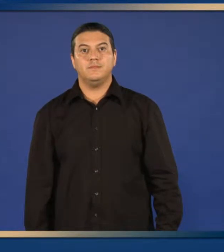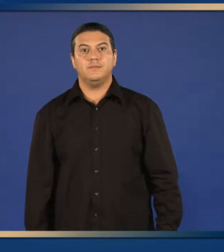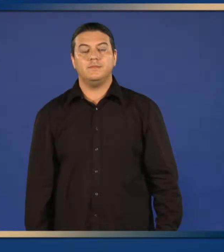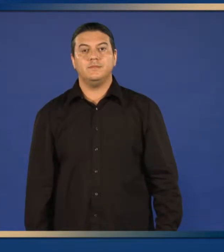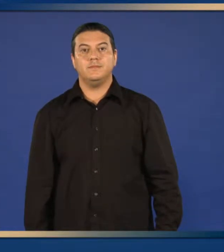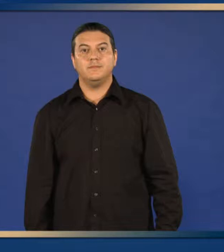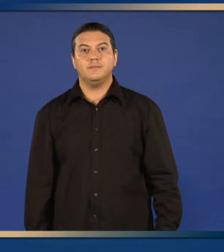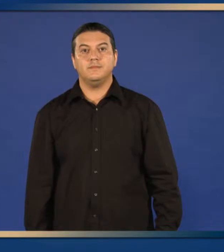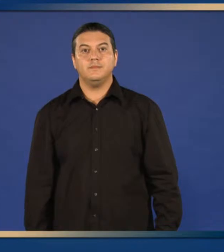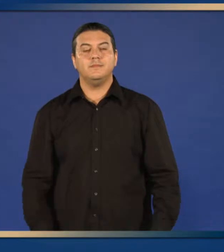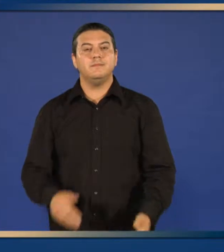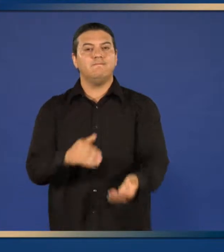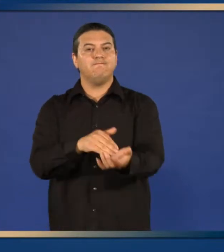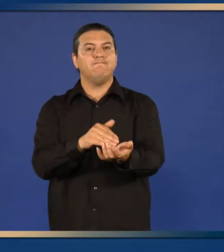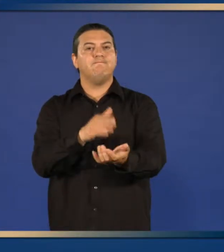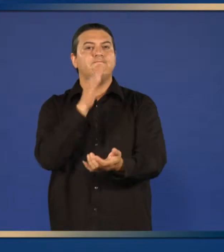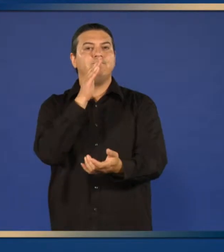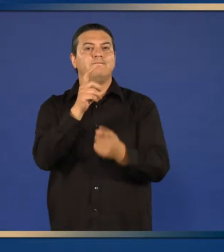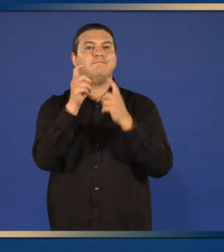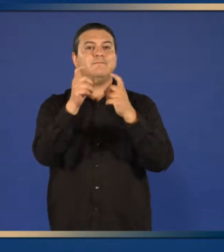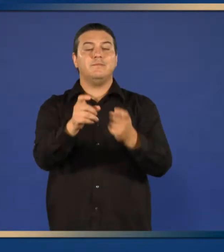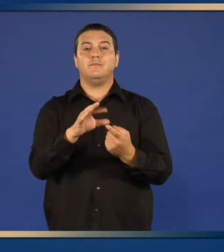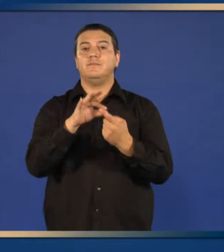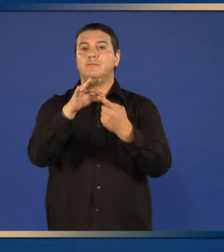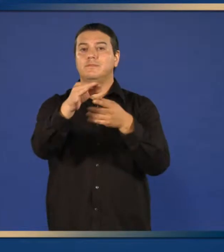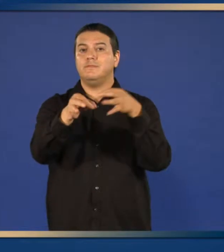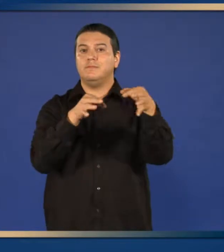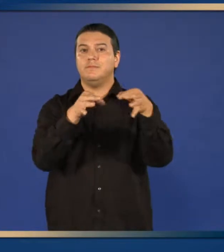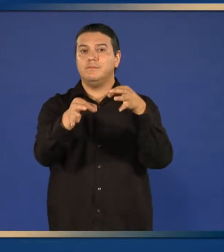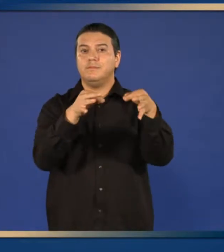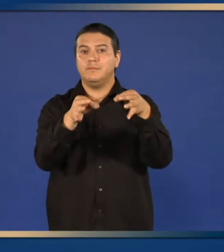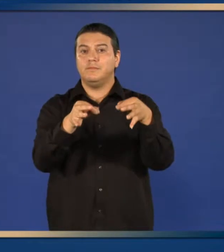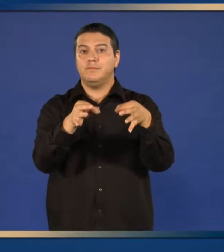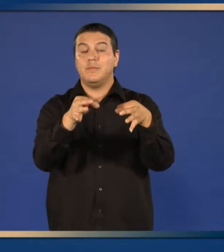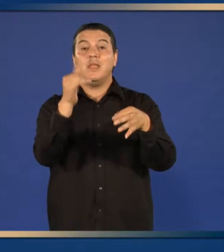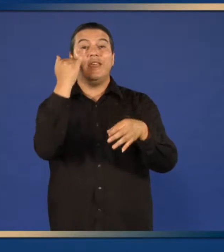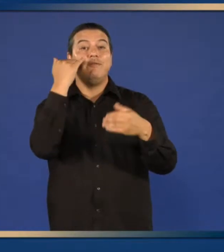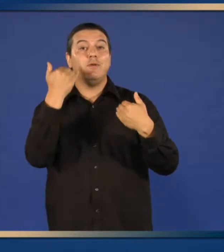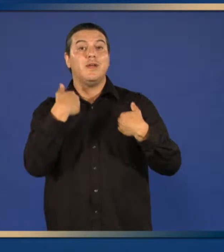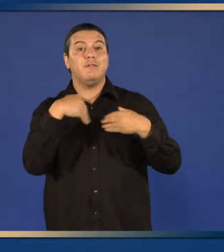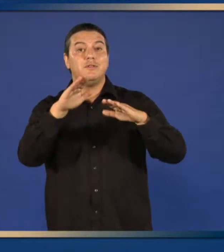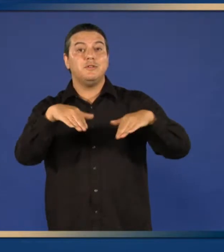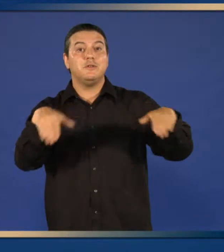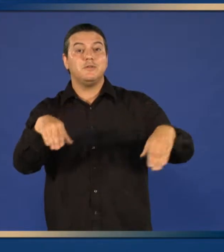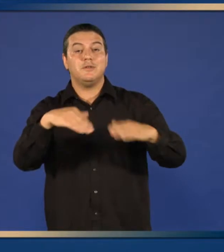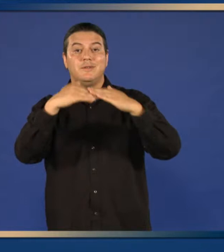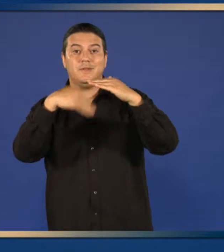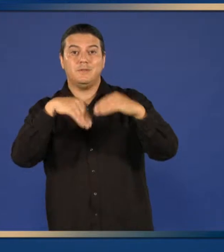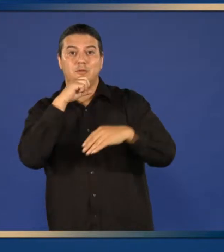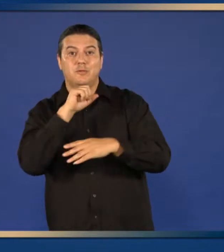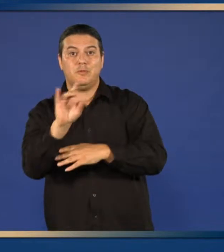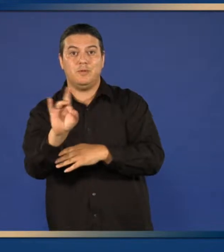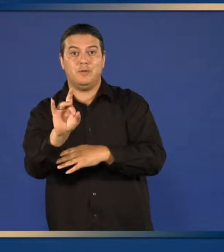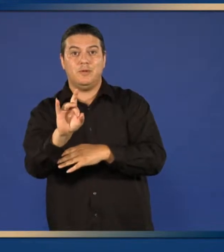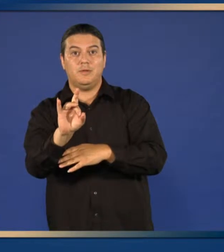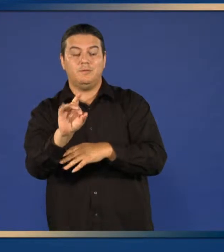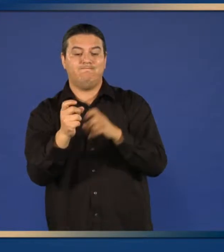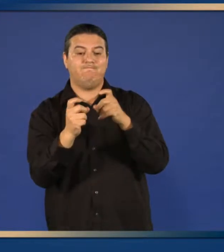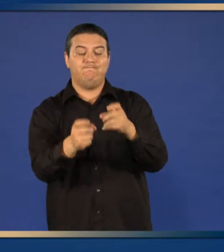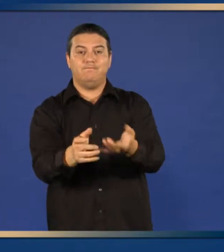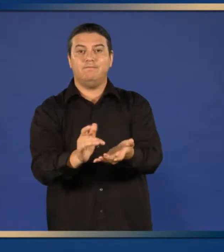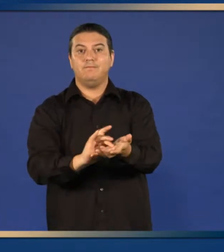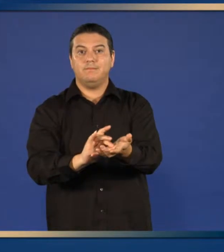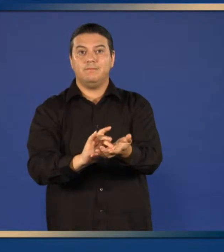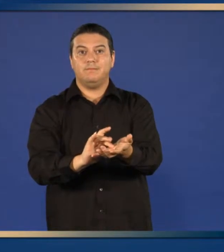You will be provided special dosing instructions if you have a child under eight years of age.